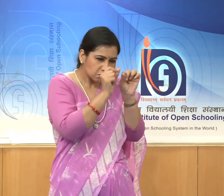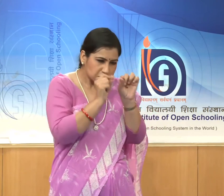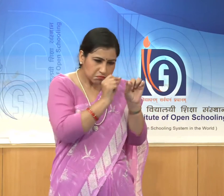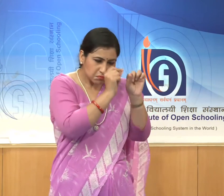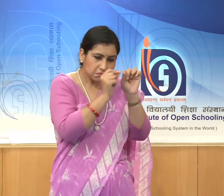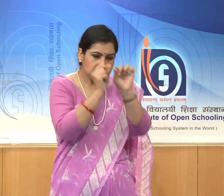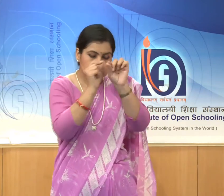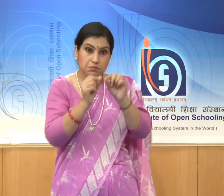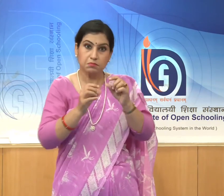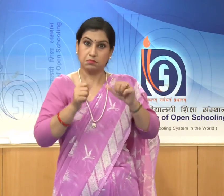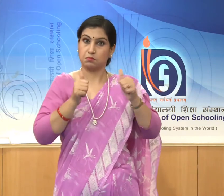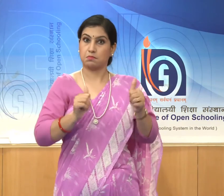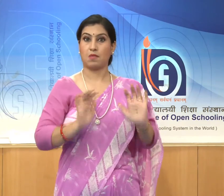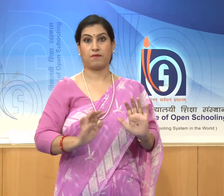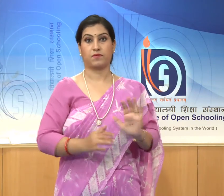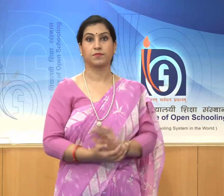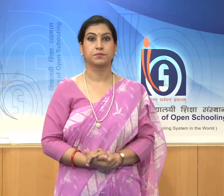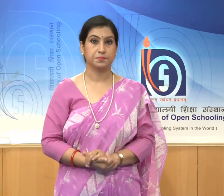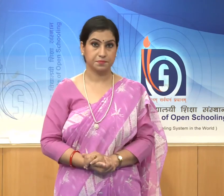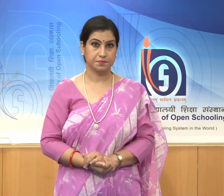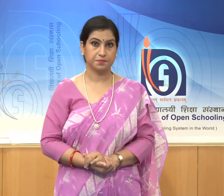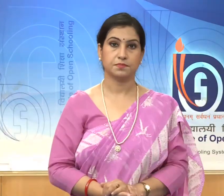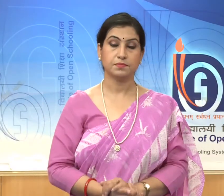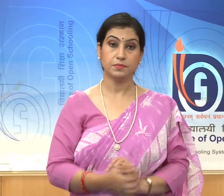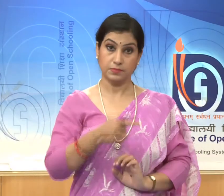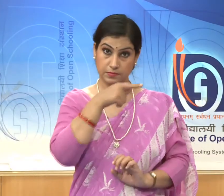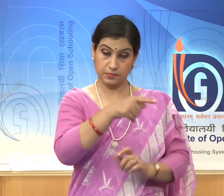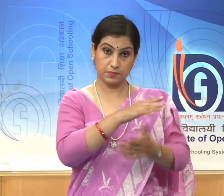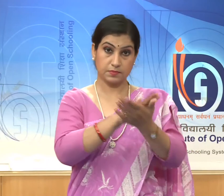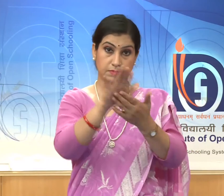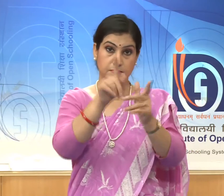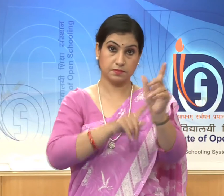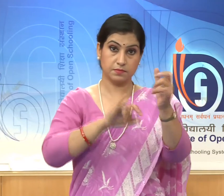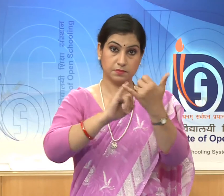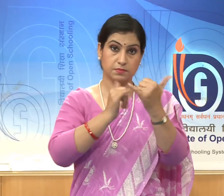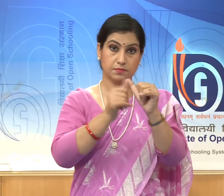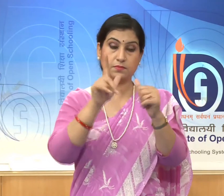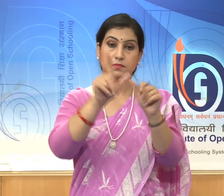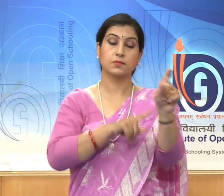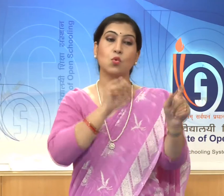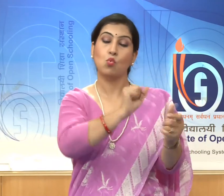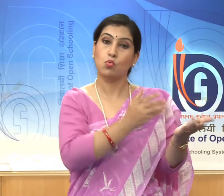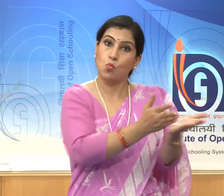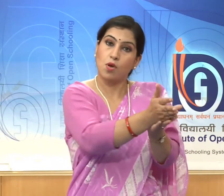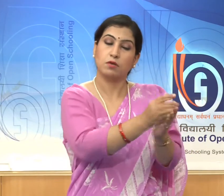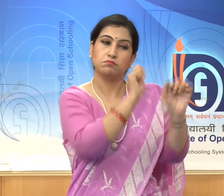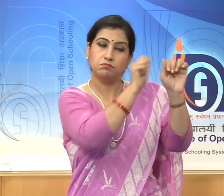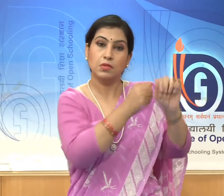architecture. The Haisala style is named after